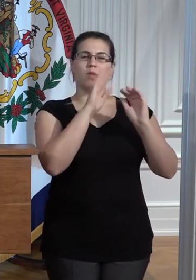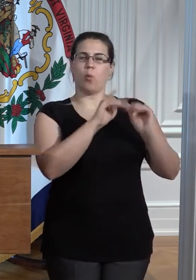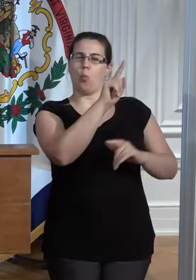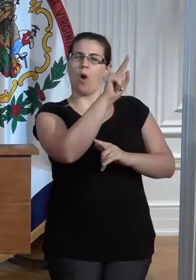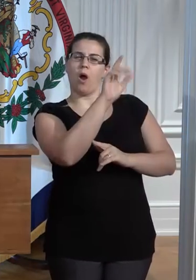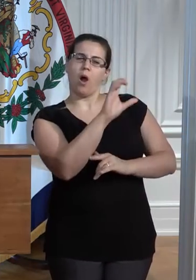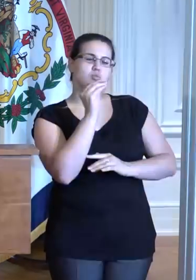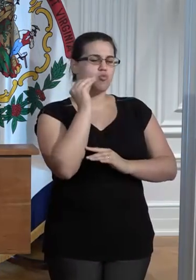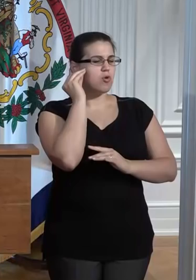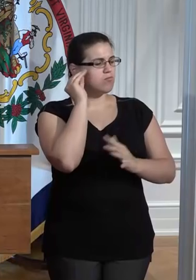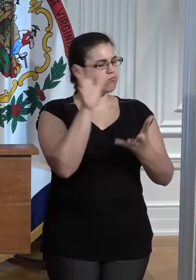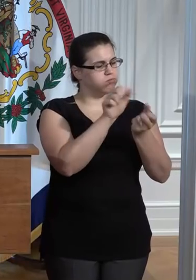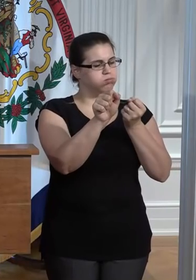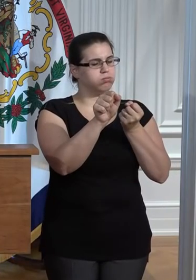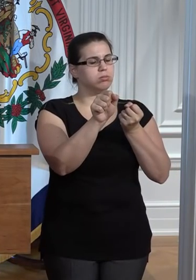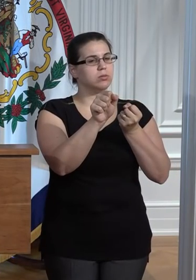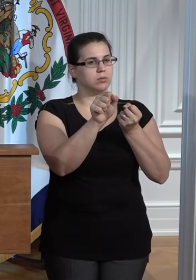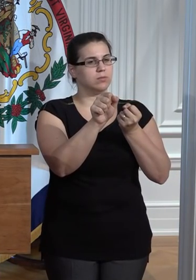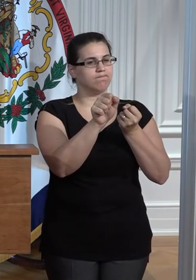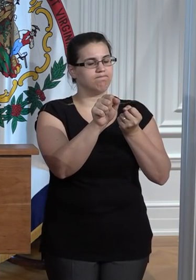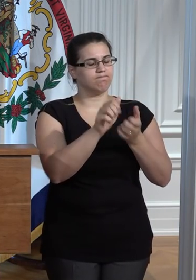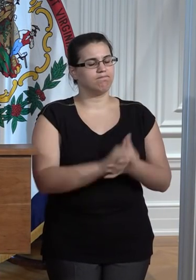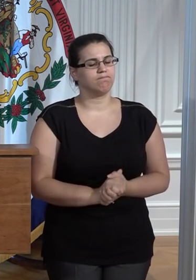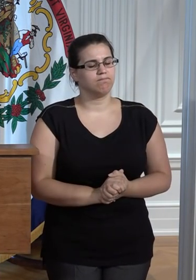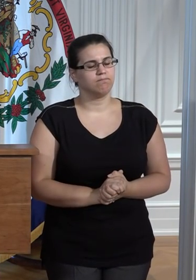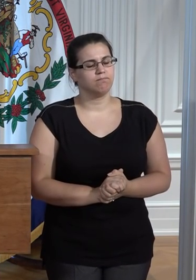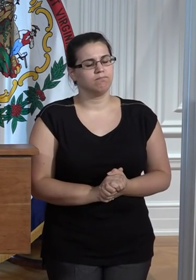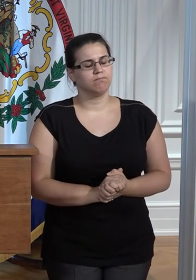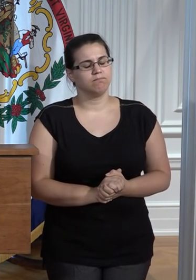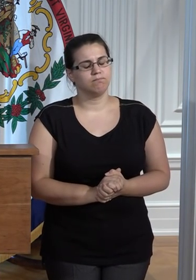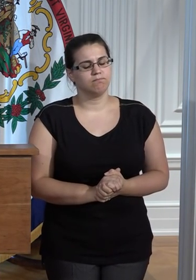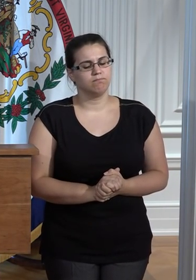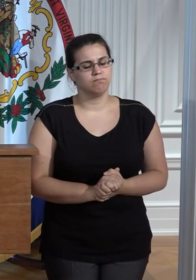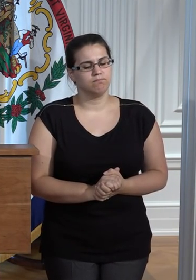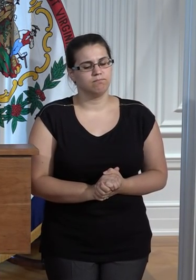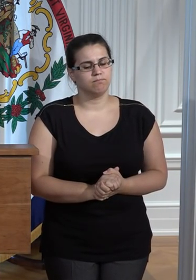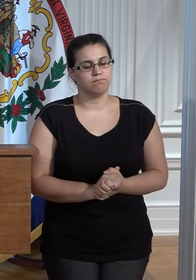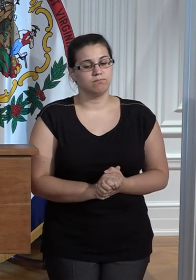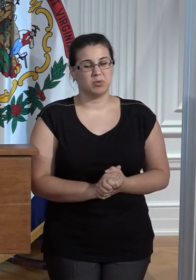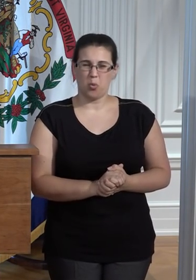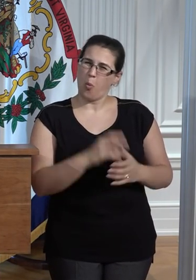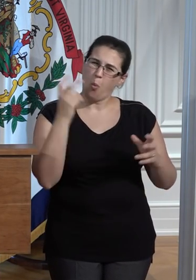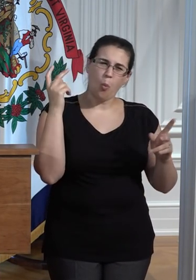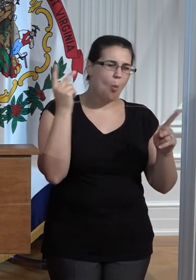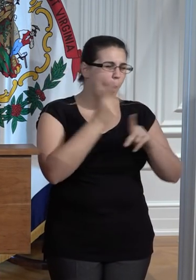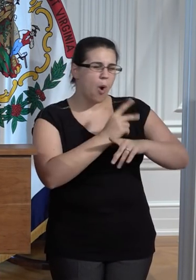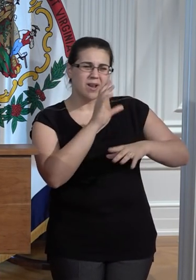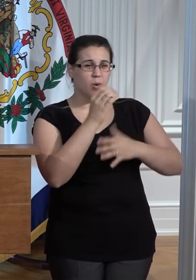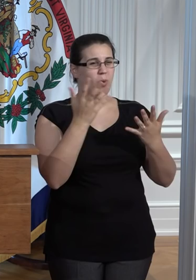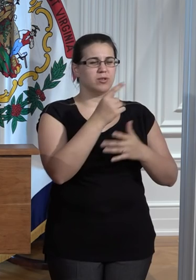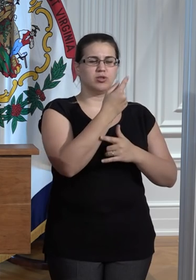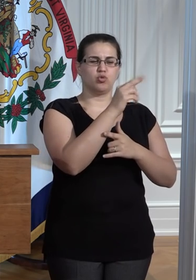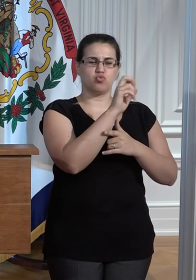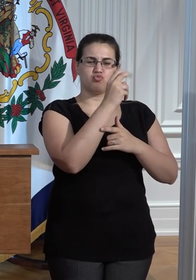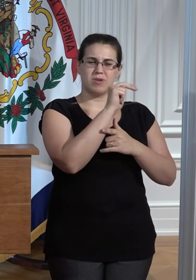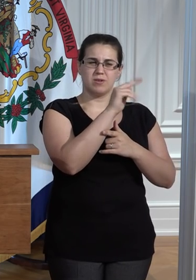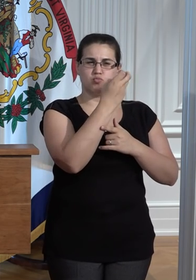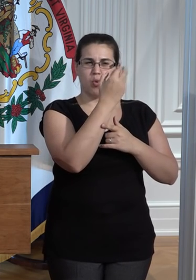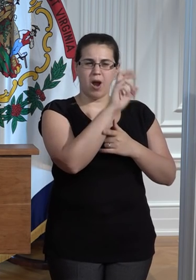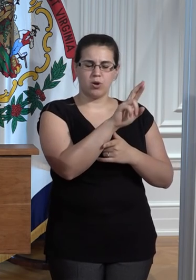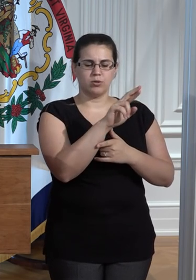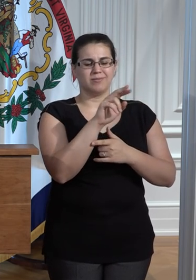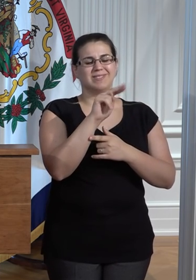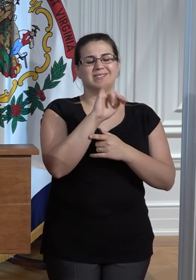seriously damaged or destroyed. The hardest hit counties appear to be Greenbrier, Nicholas, Kanawha, and